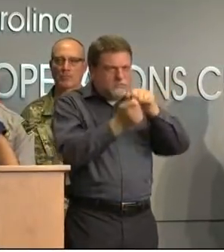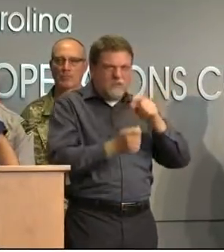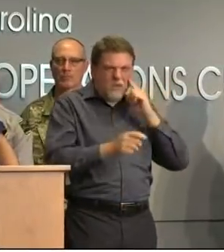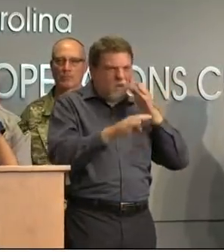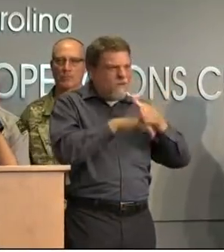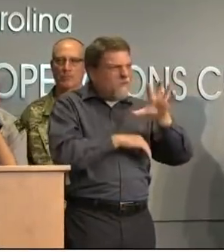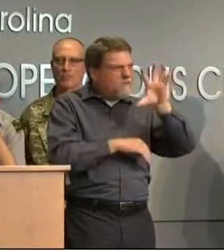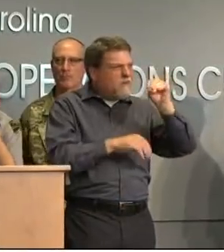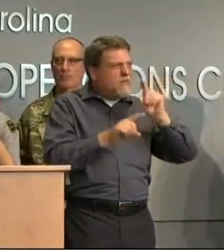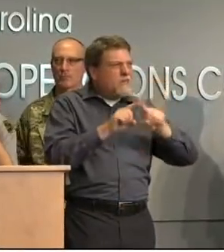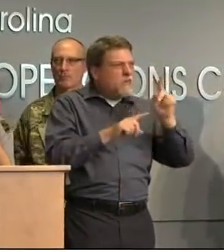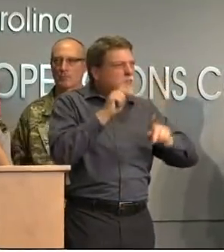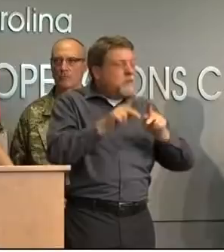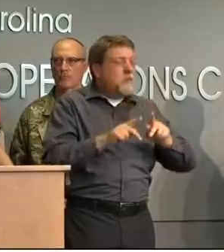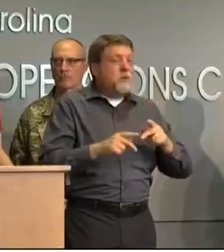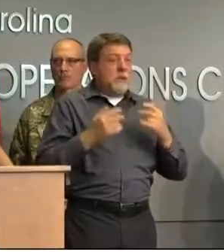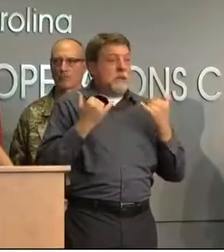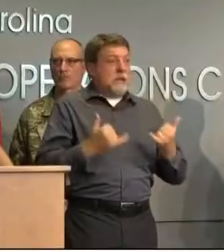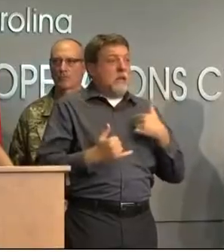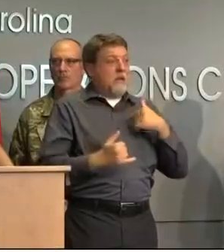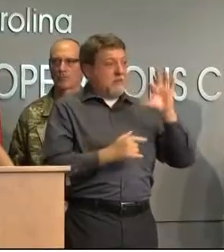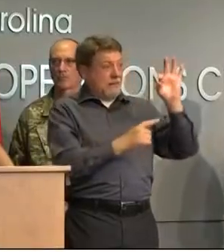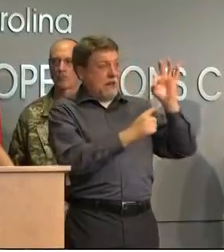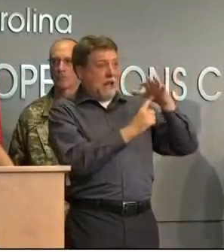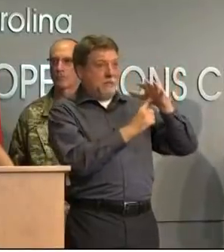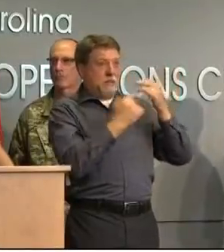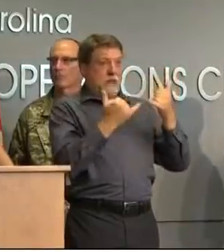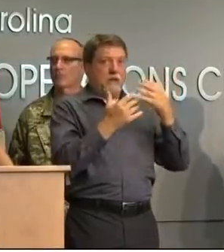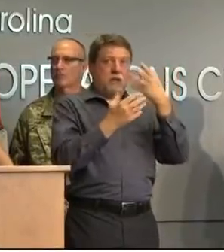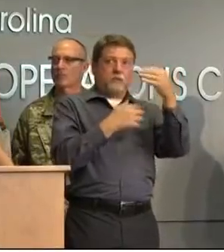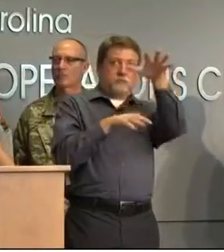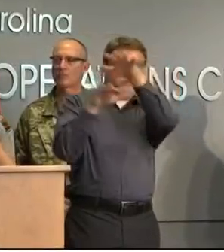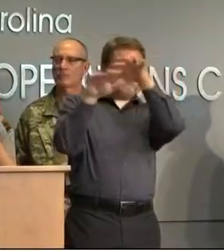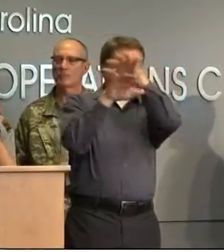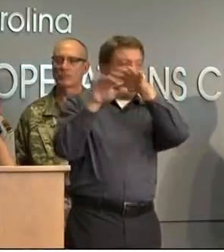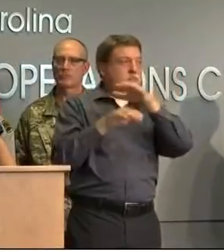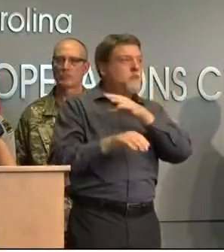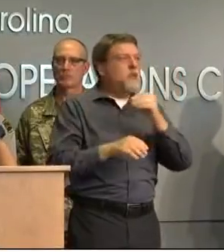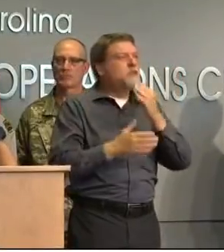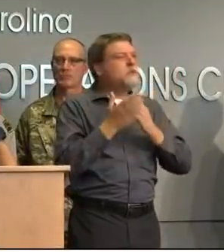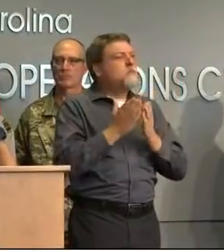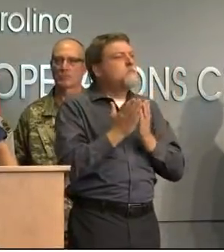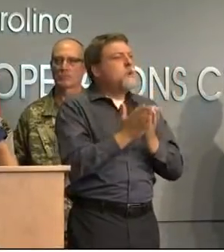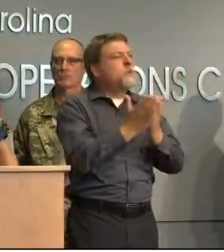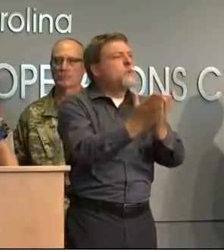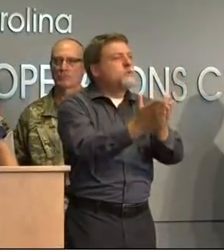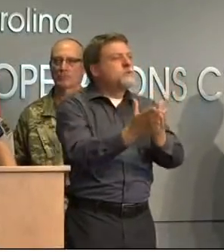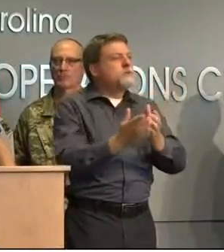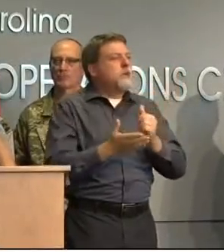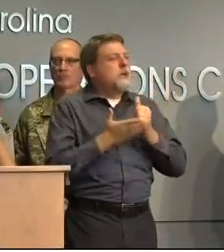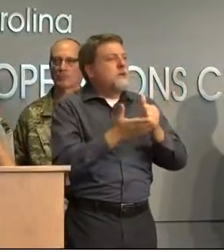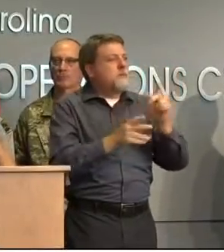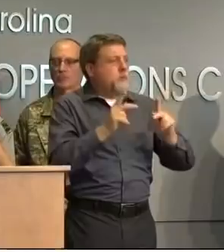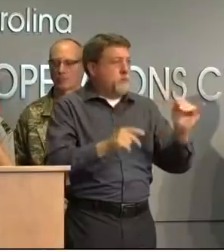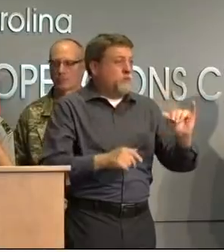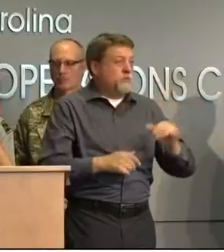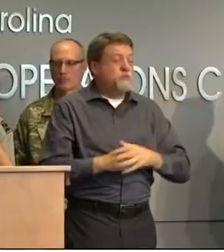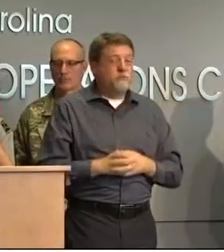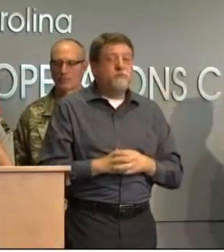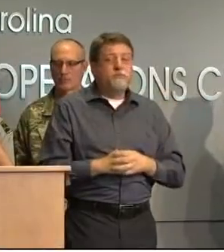as of this morning we have nine helicopters in the air and dozens of shallow water boats out there assisting people